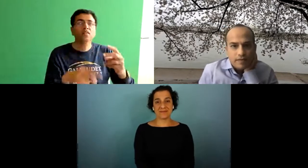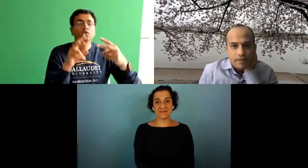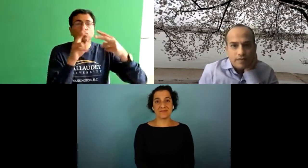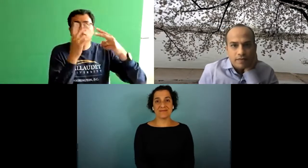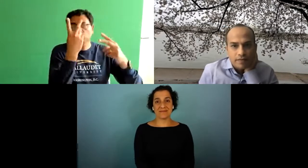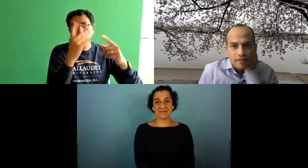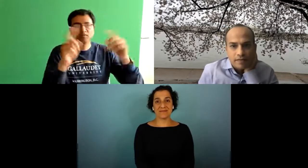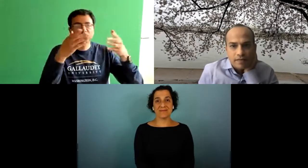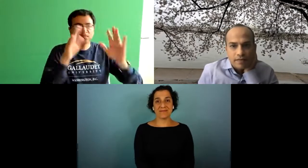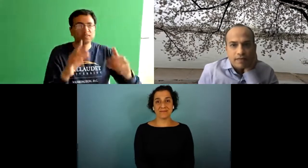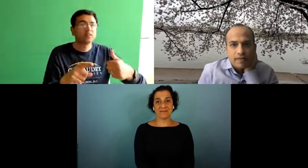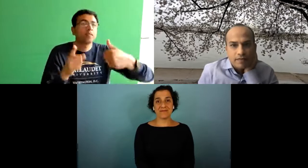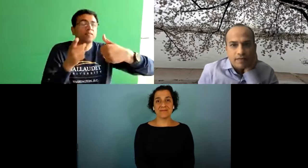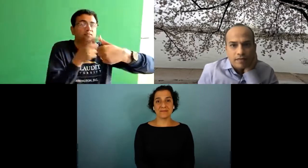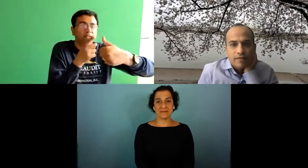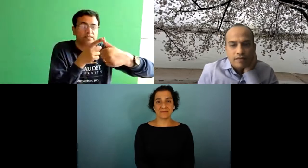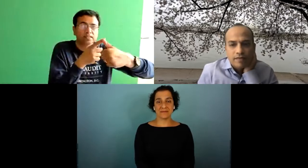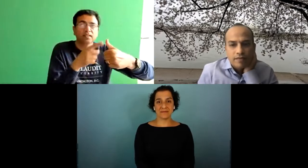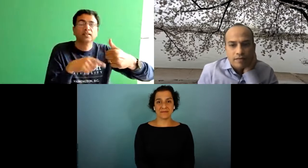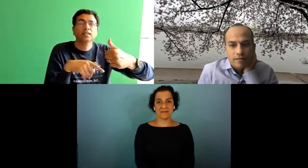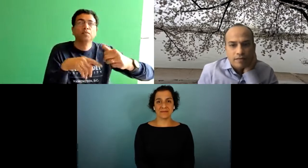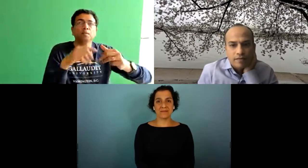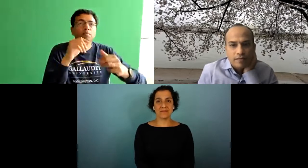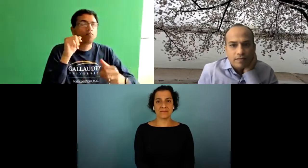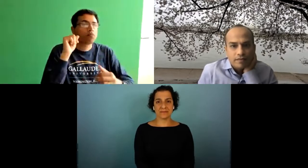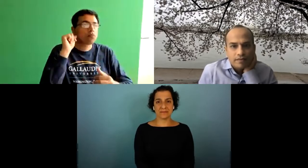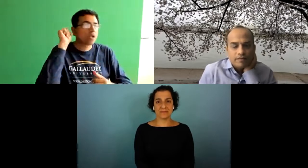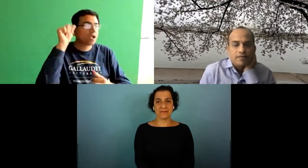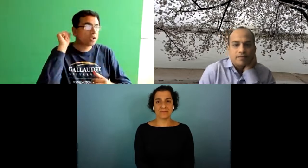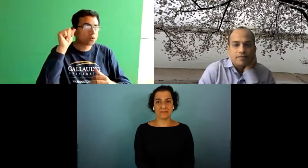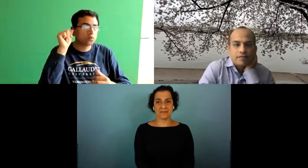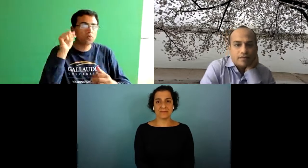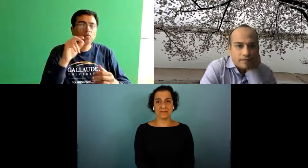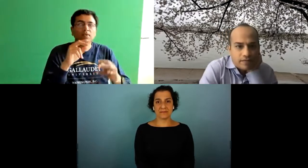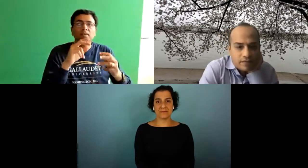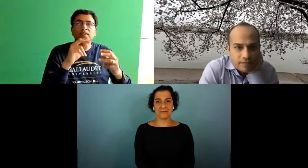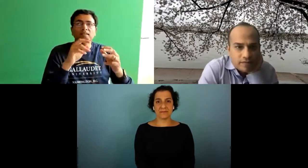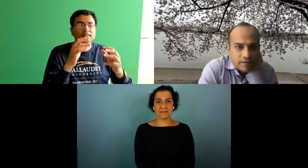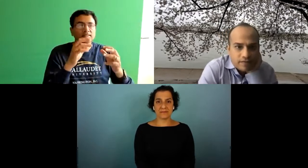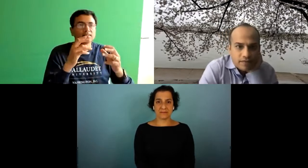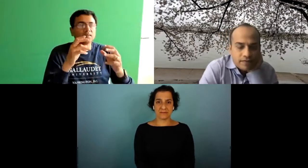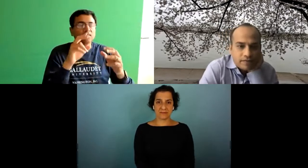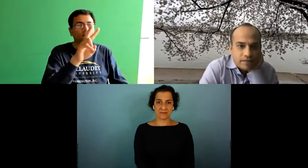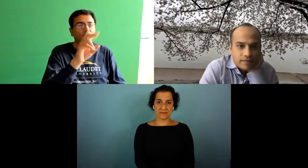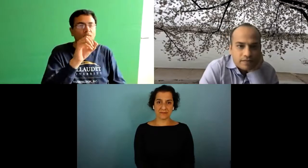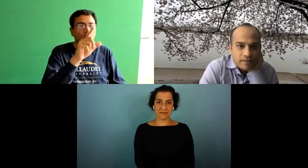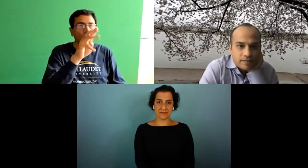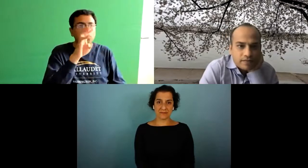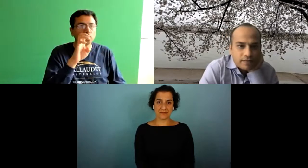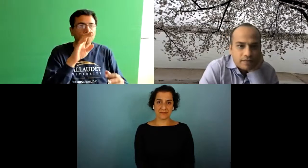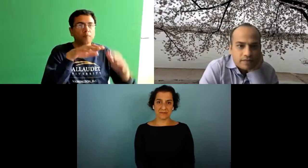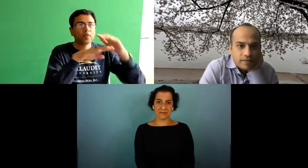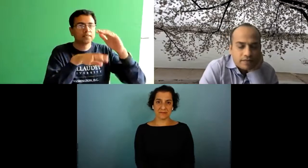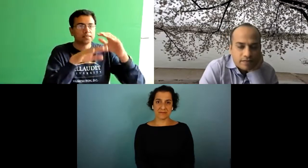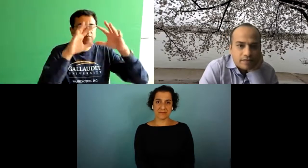different than audio communication um there are two key things that really distinguish them one is